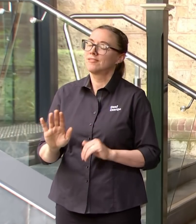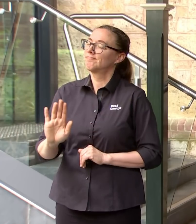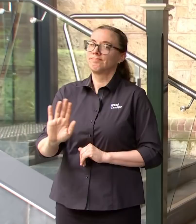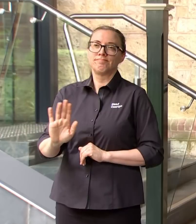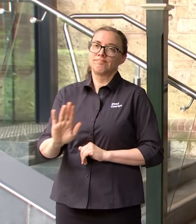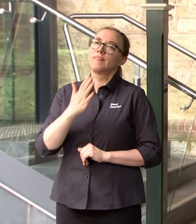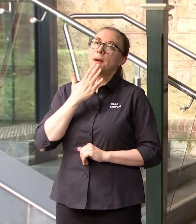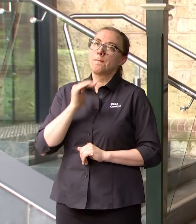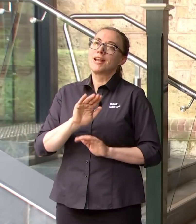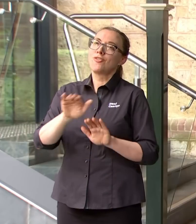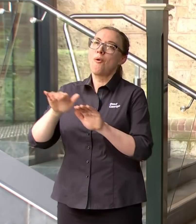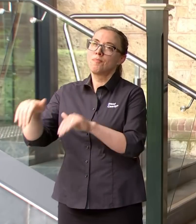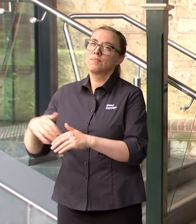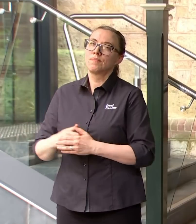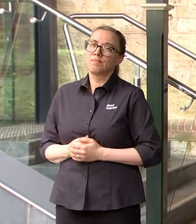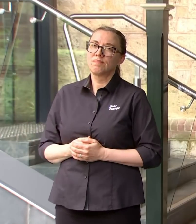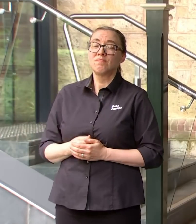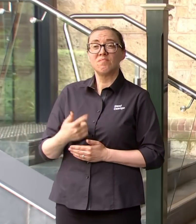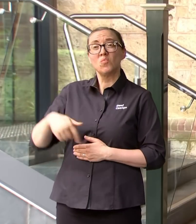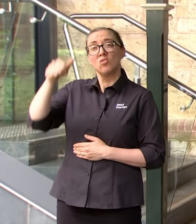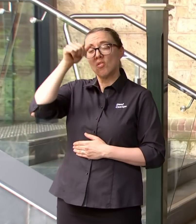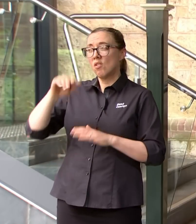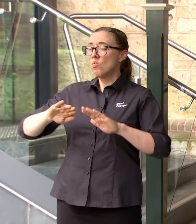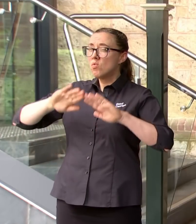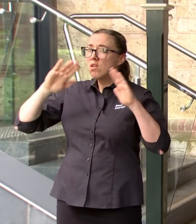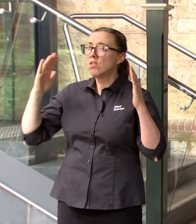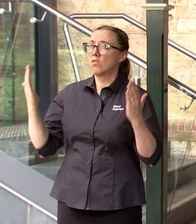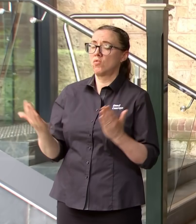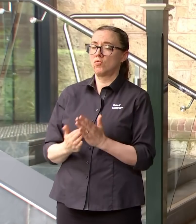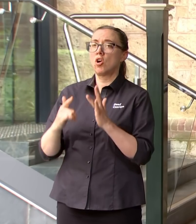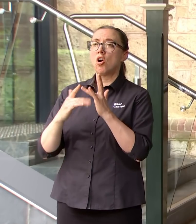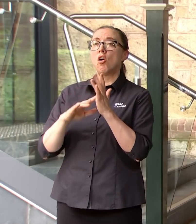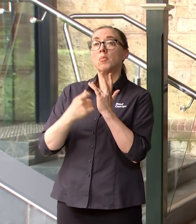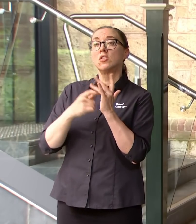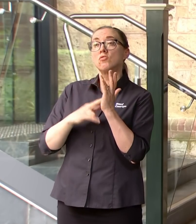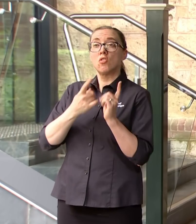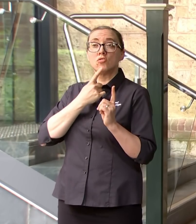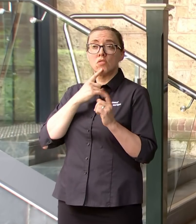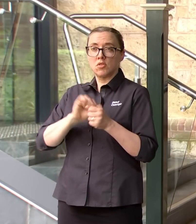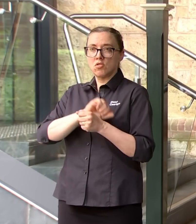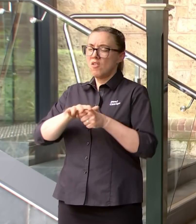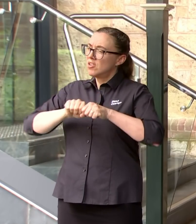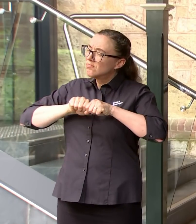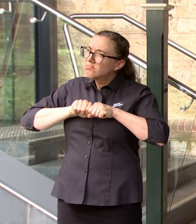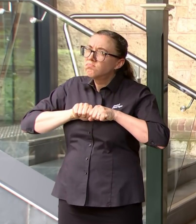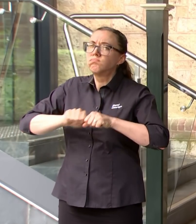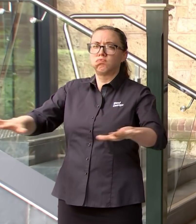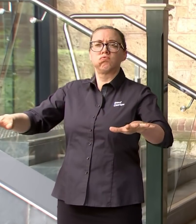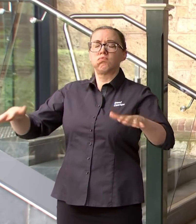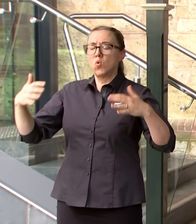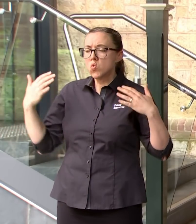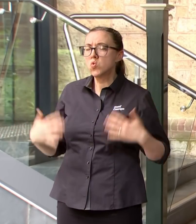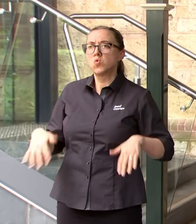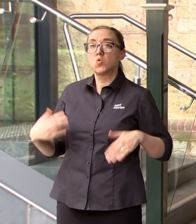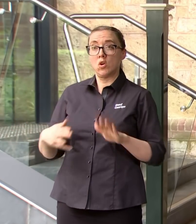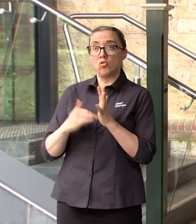are in the middle of a global outbreak in terms of the Omicron variant. We're seeing the numbers today skyrocket in